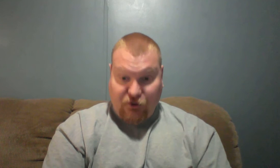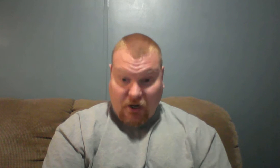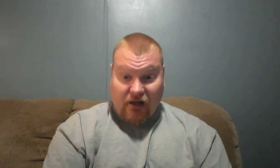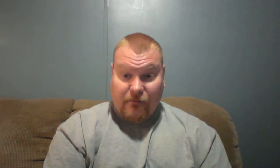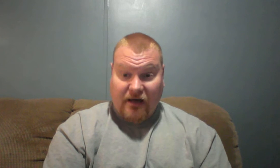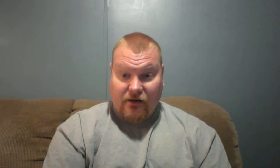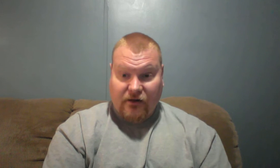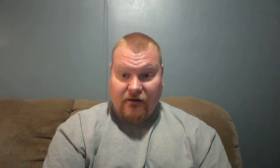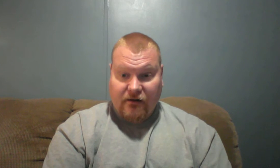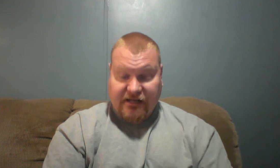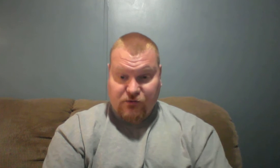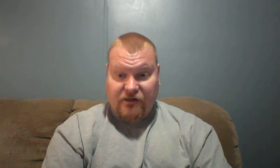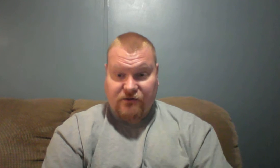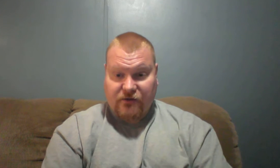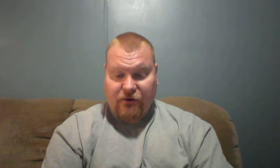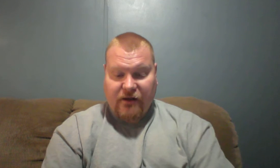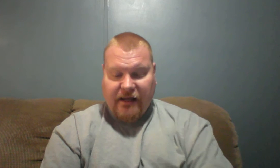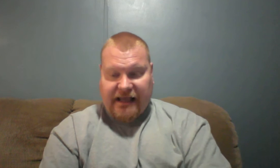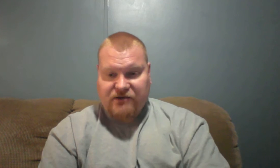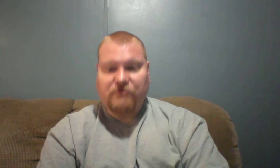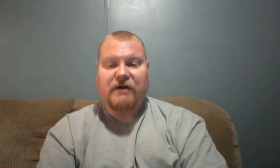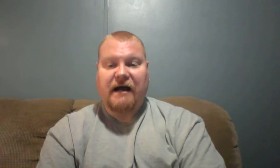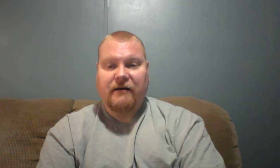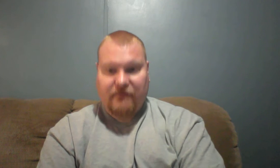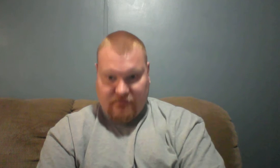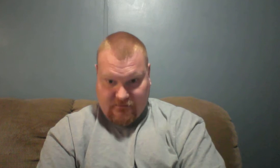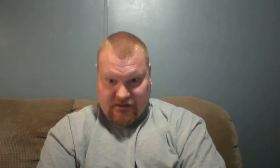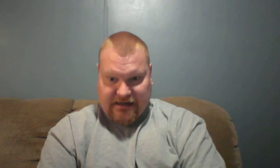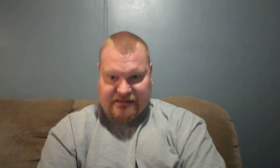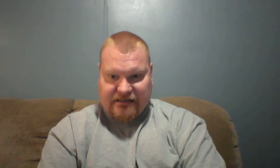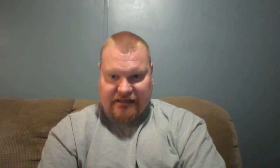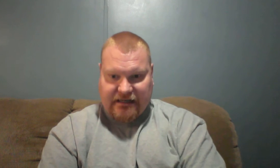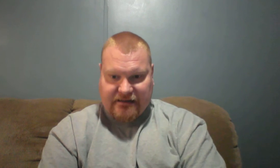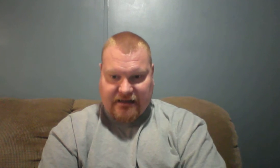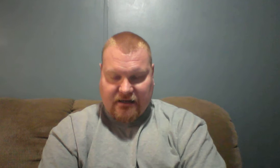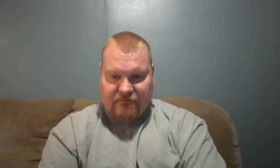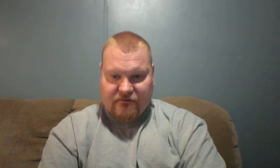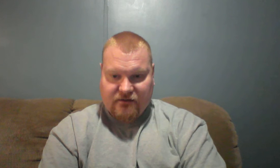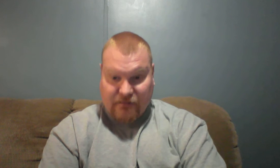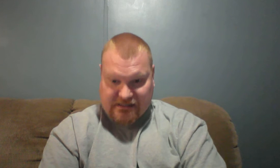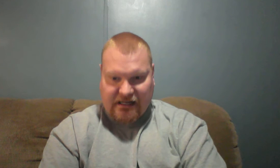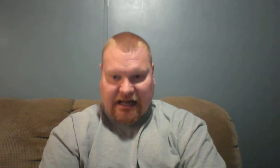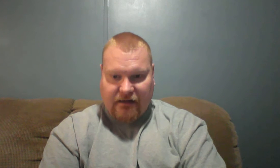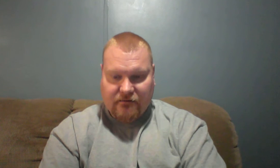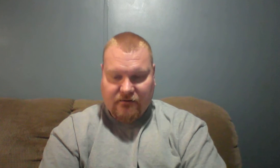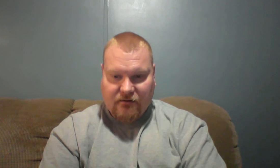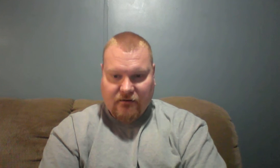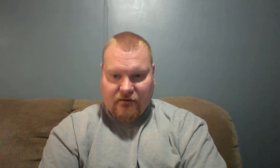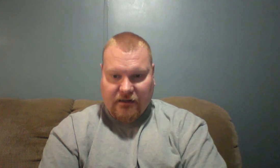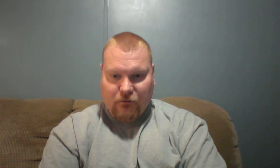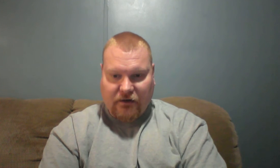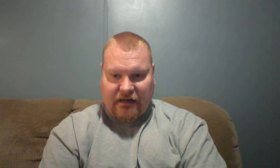you call him out on it, guess what he's going to do? He's going to try the next thing he can think of to be sly and work it out.